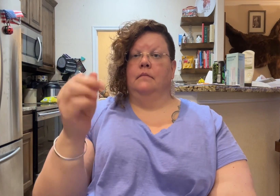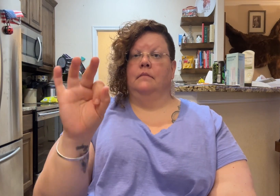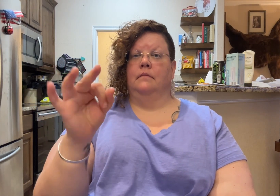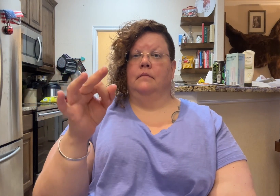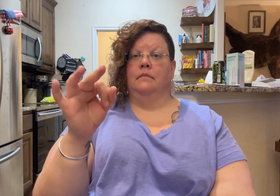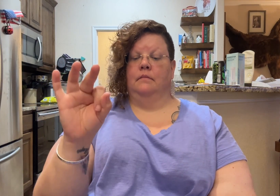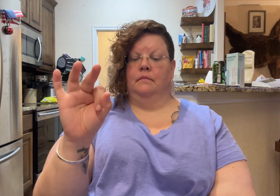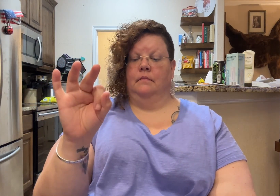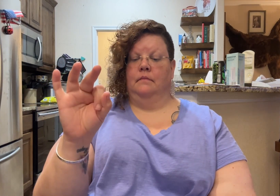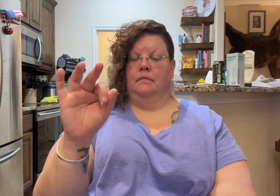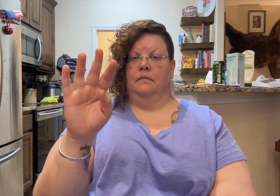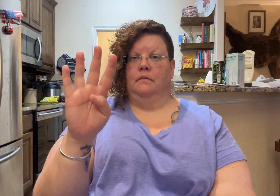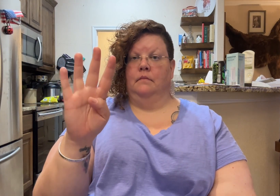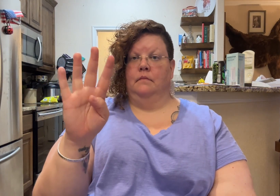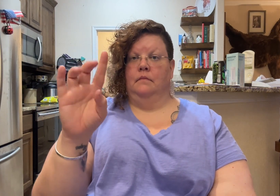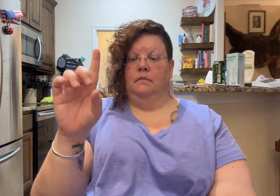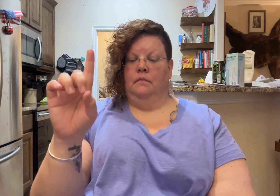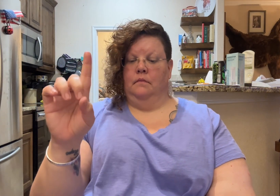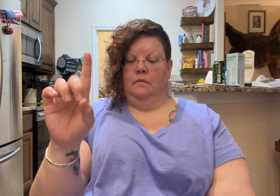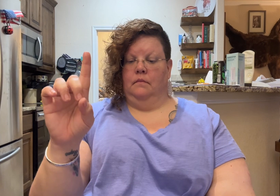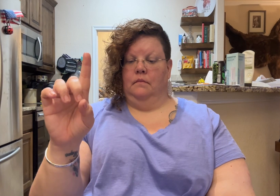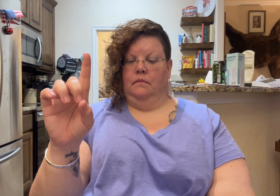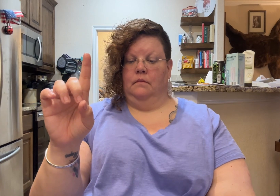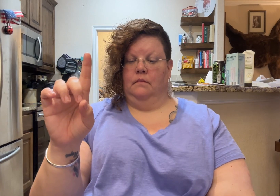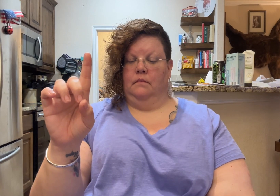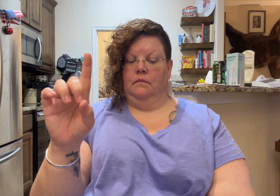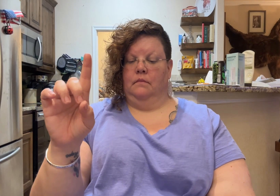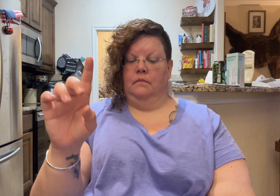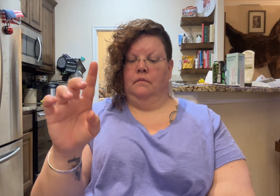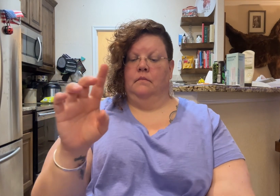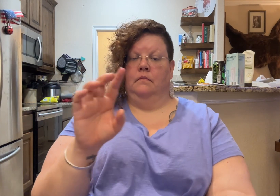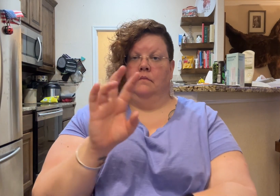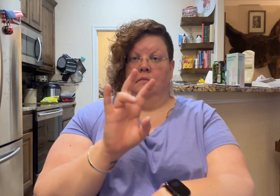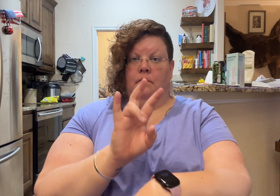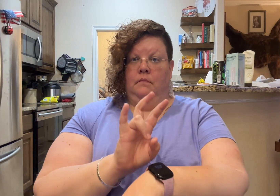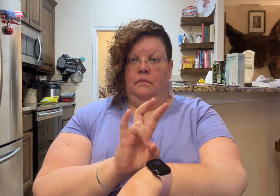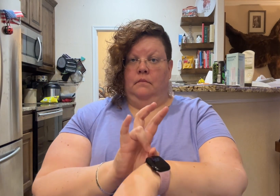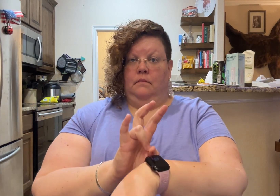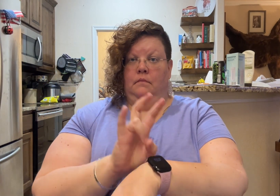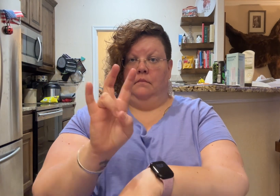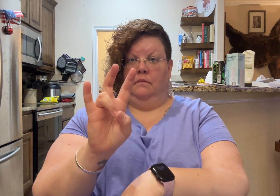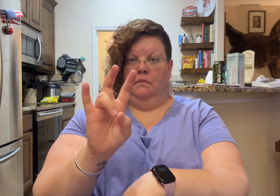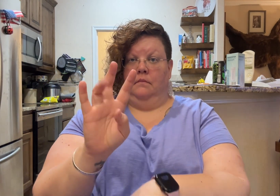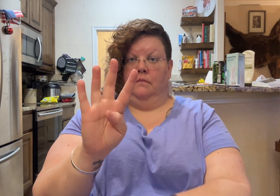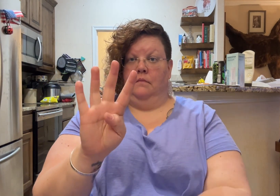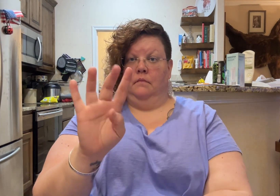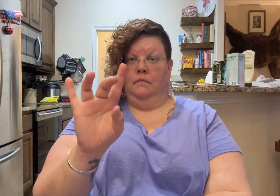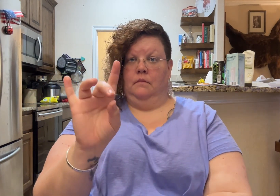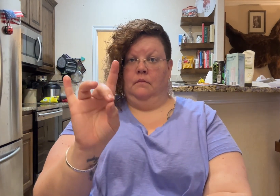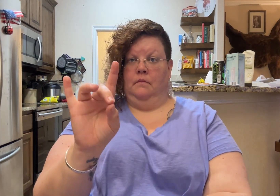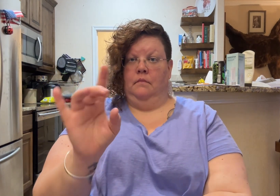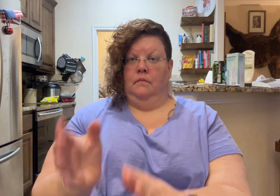to make